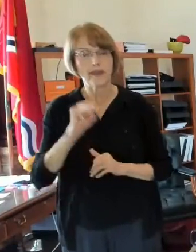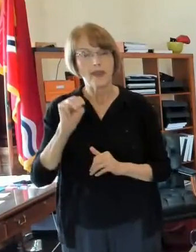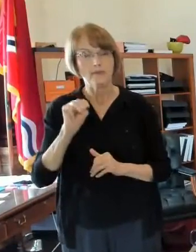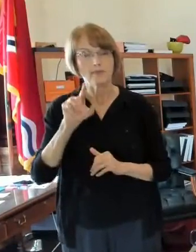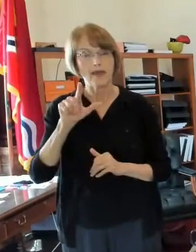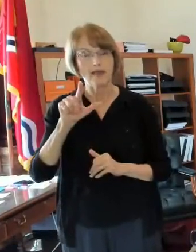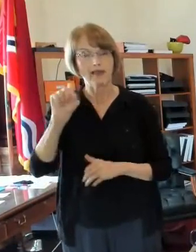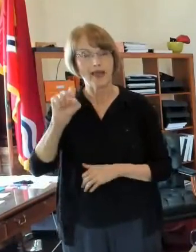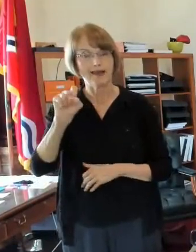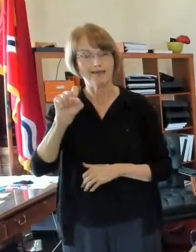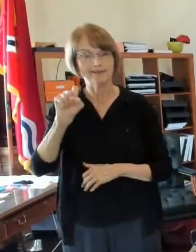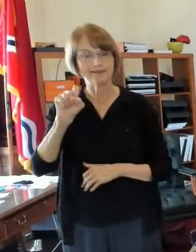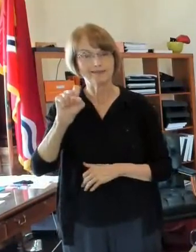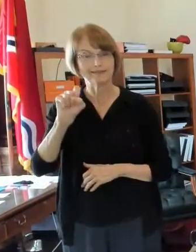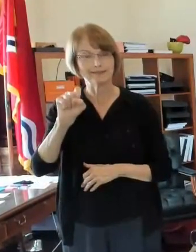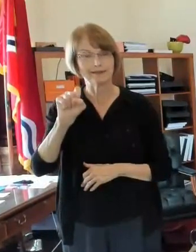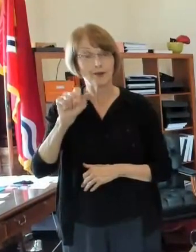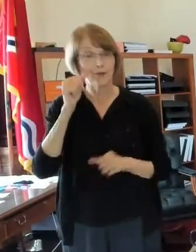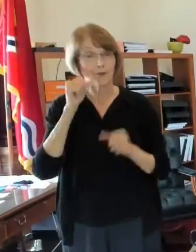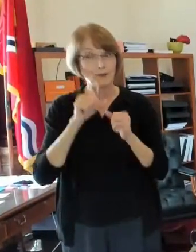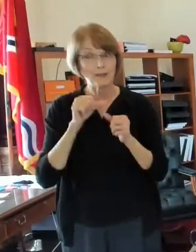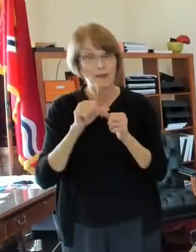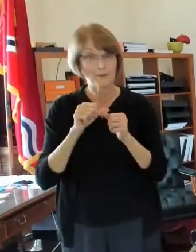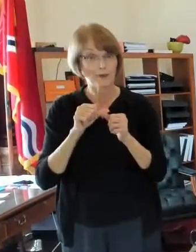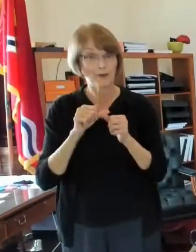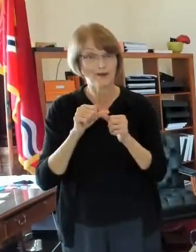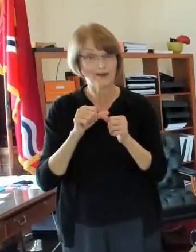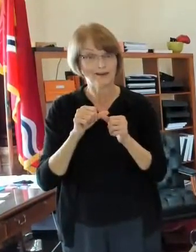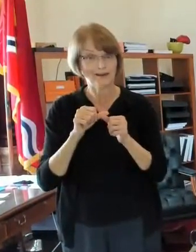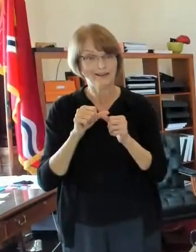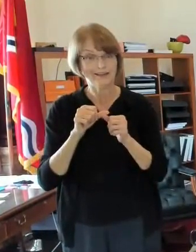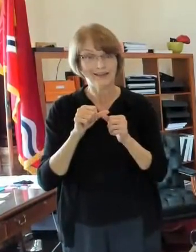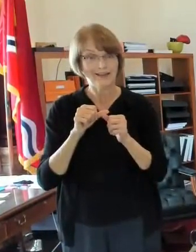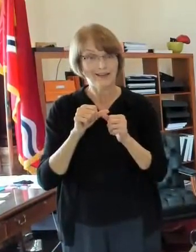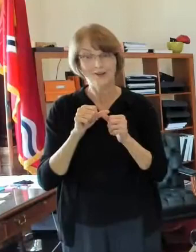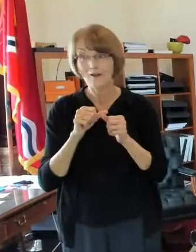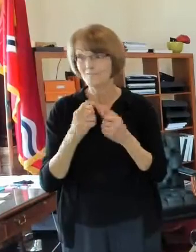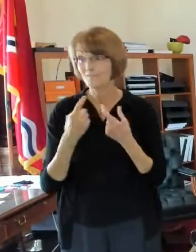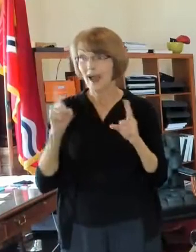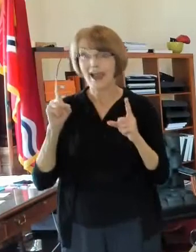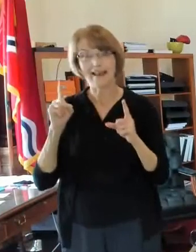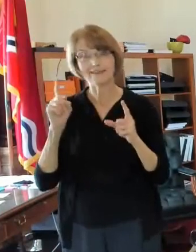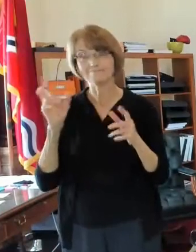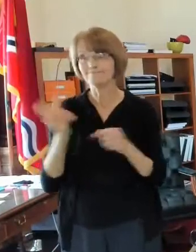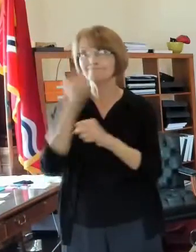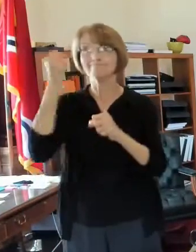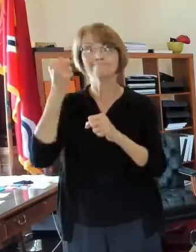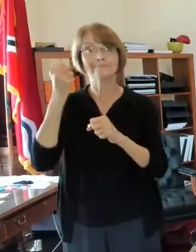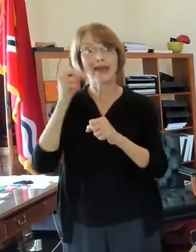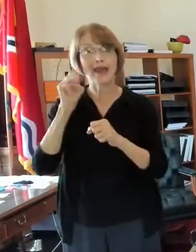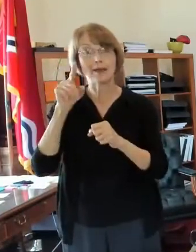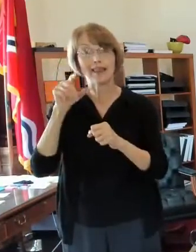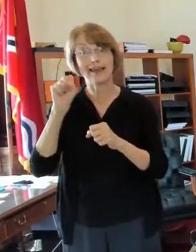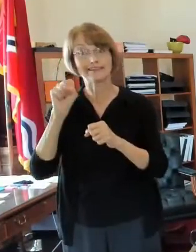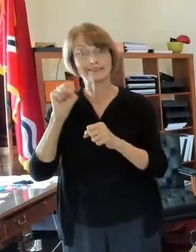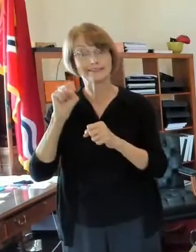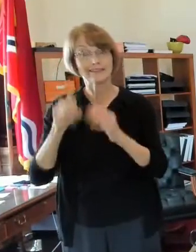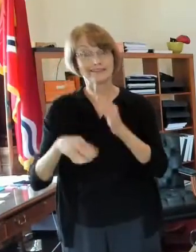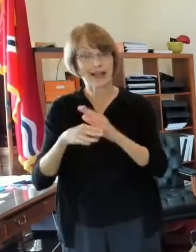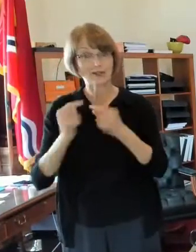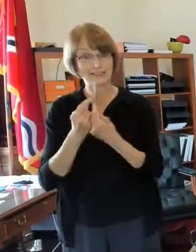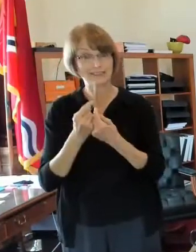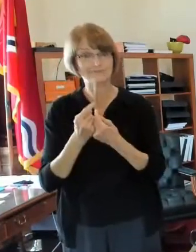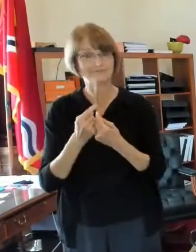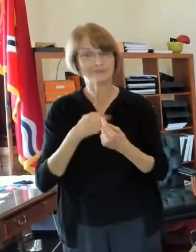mls you remember how excited we were to get an mls team i know i was i know you are too and